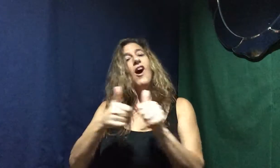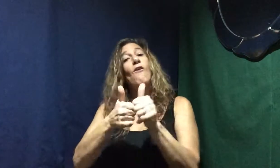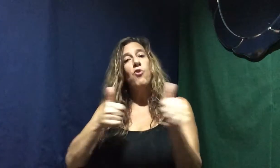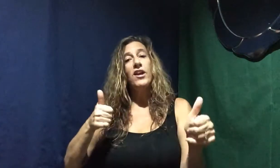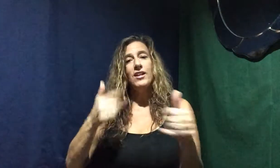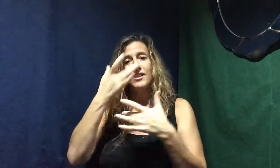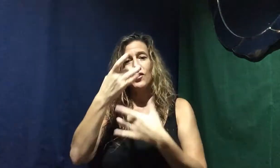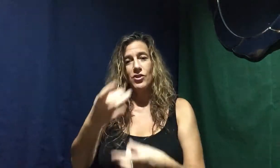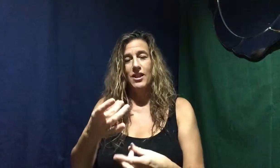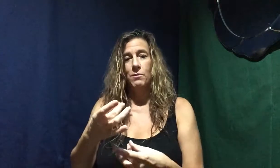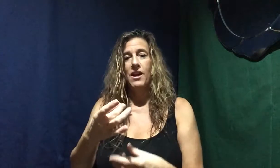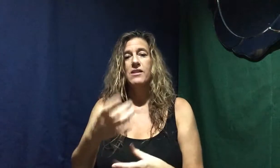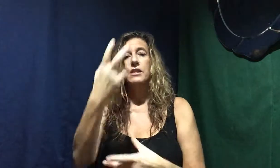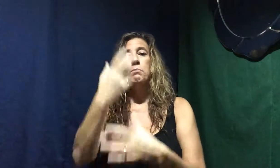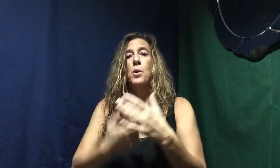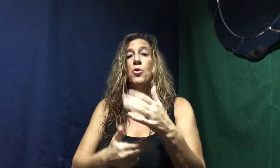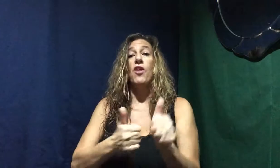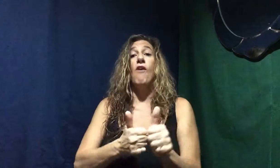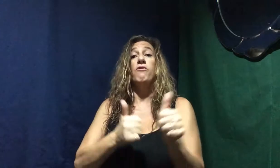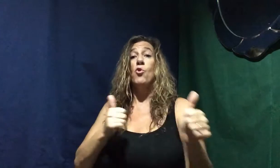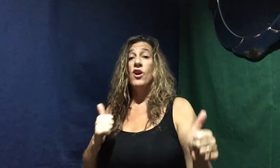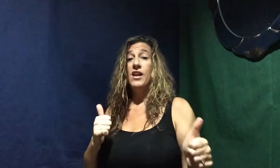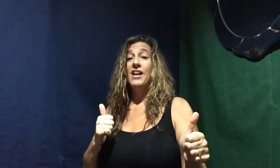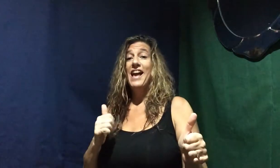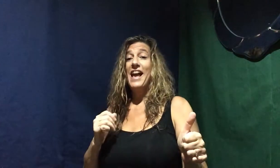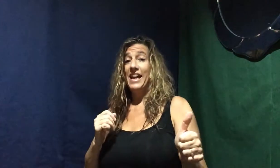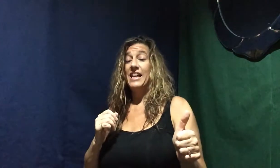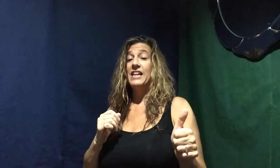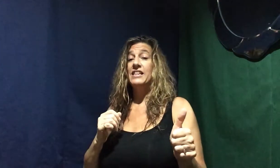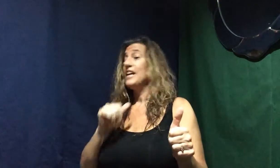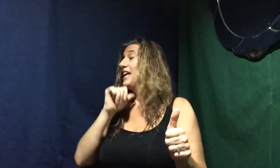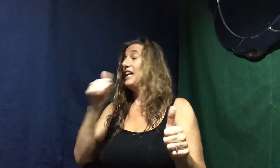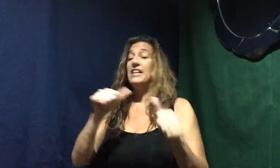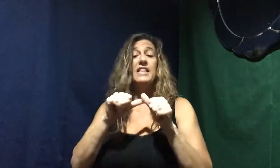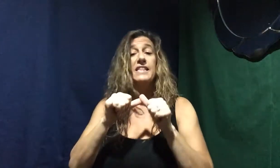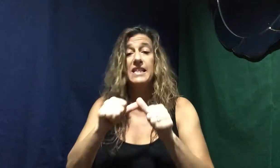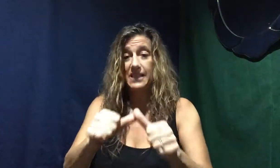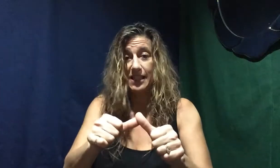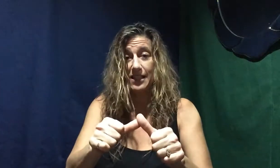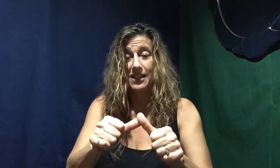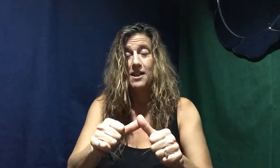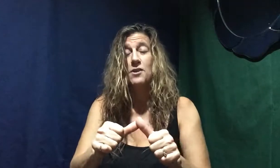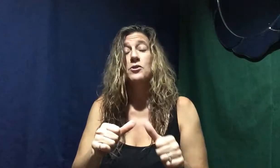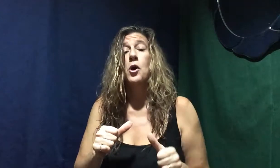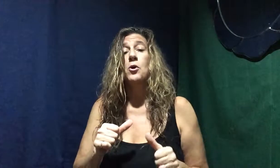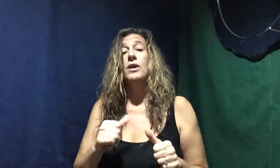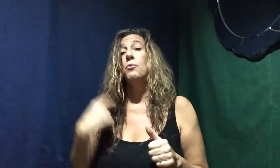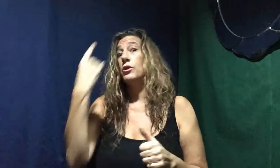Avoidant is interesting because it's both avoid and inconsistent. So it would